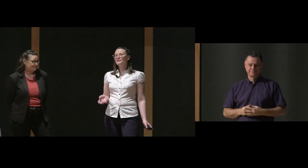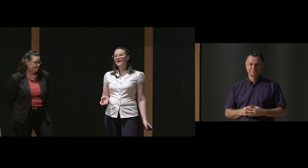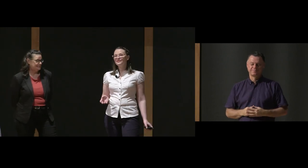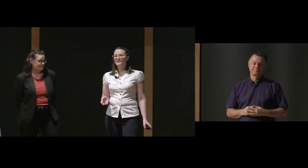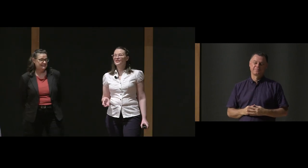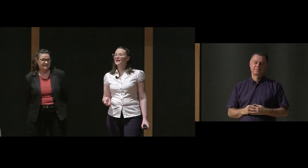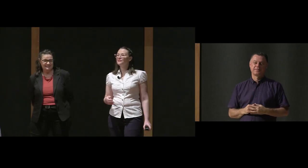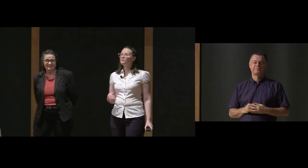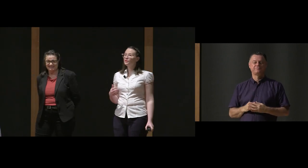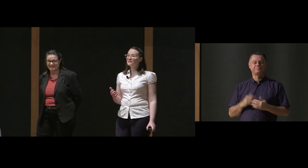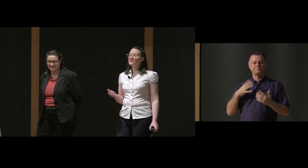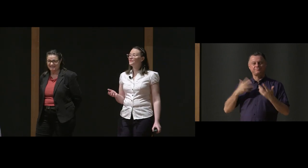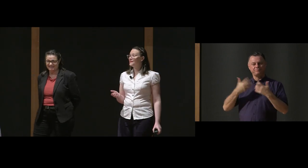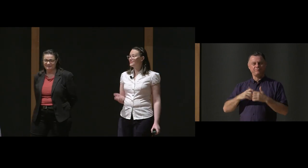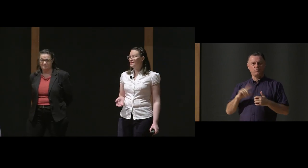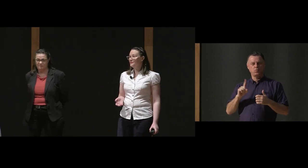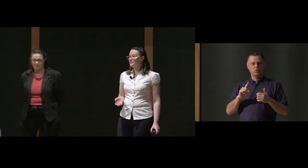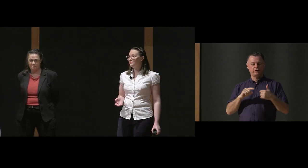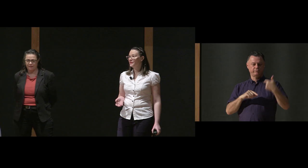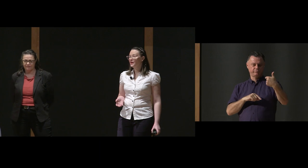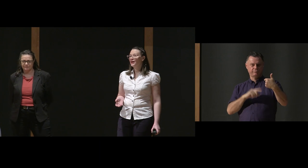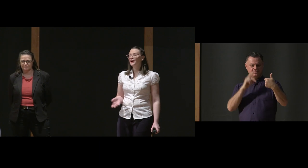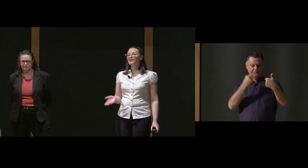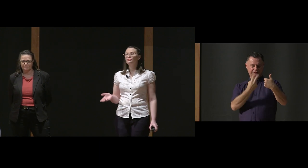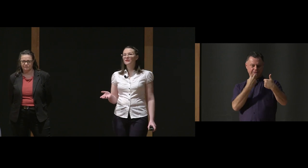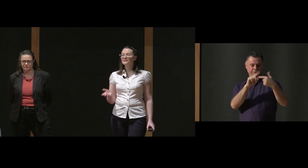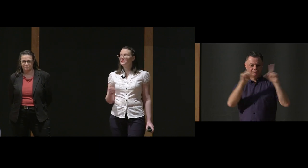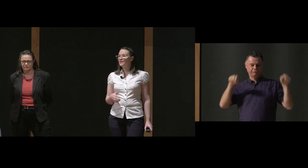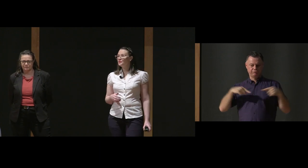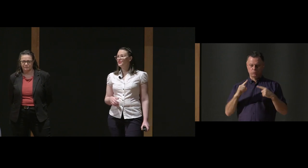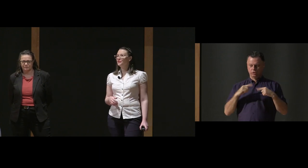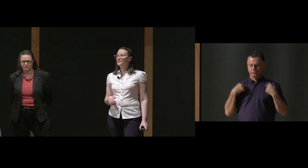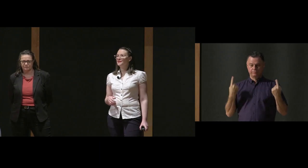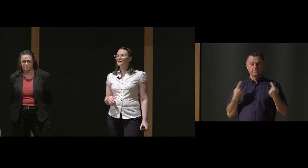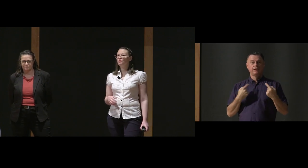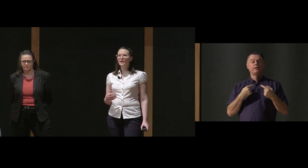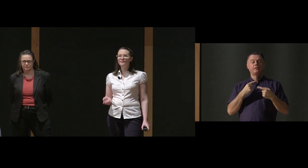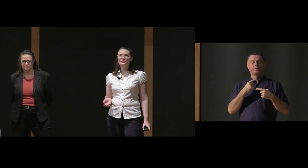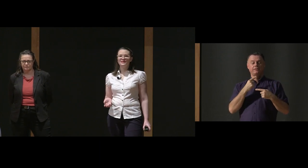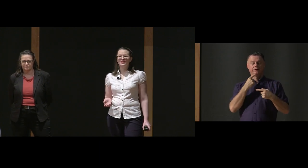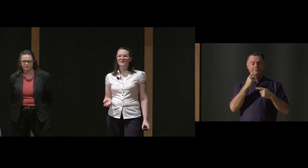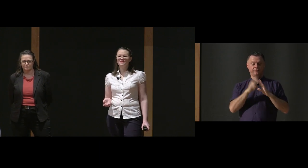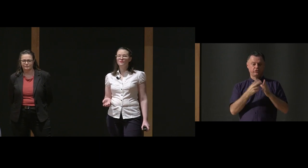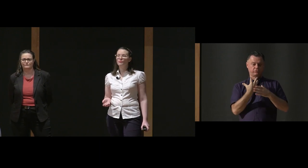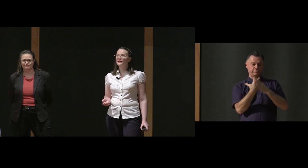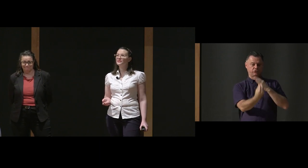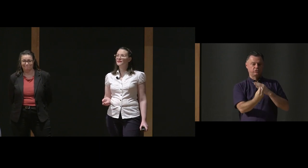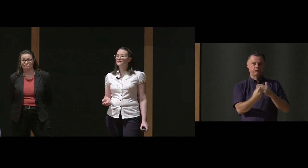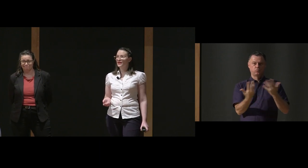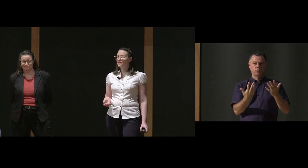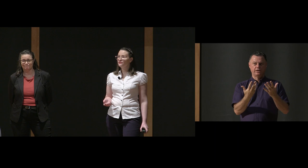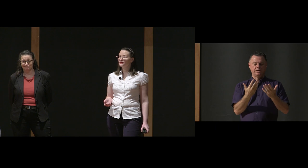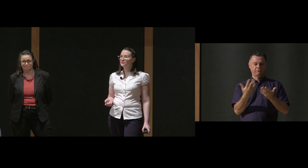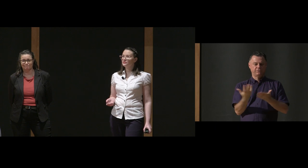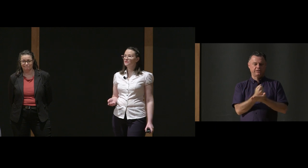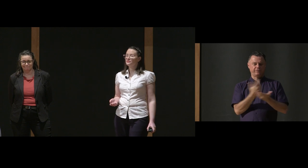So we would have to figure out what does the device see? And once it's captured video data, what happens to that? Where does it